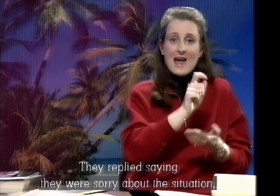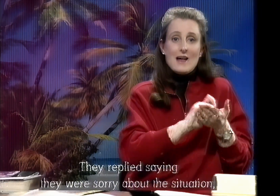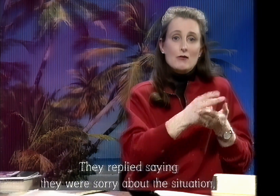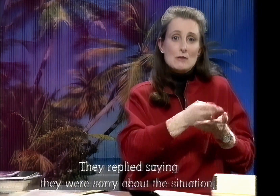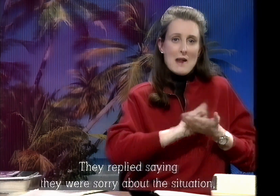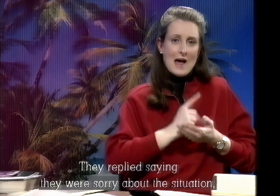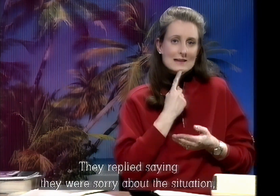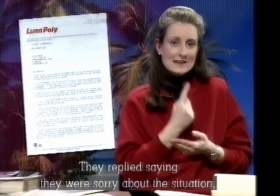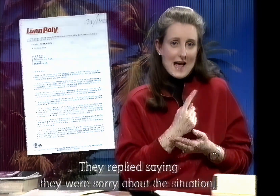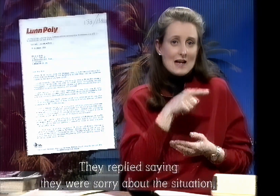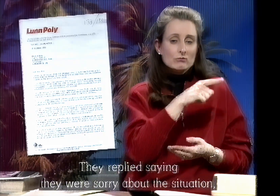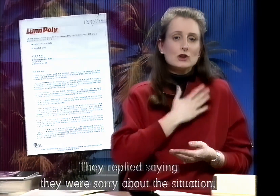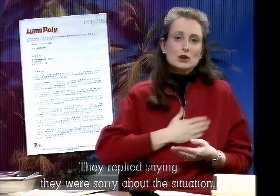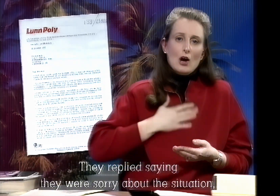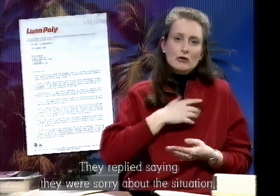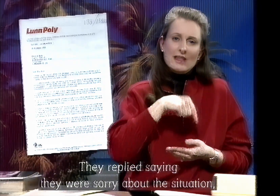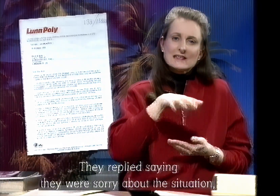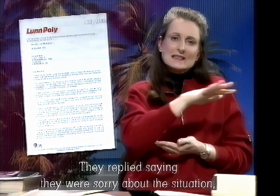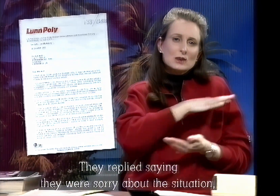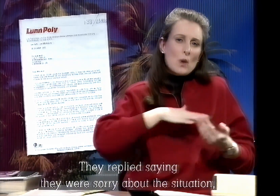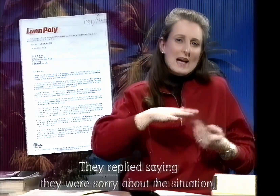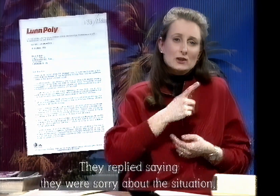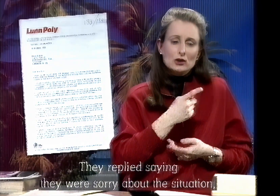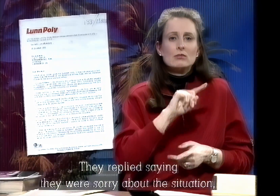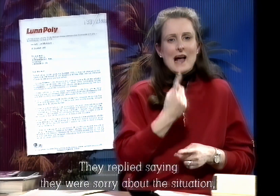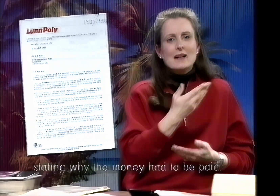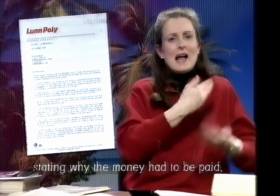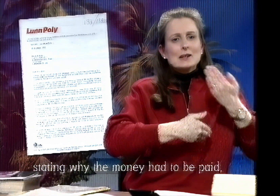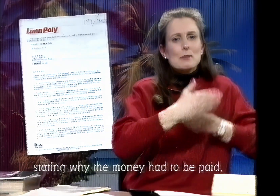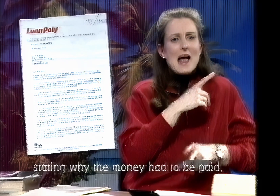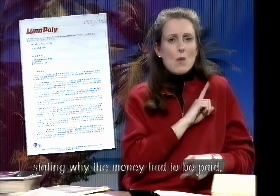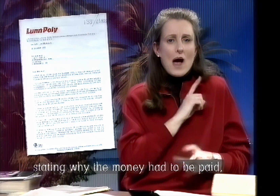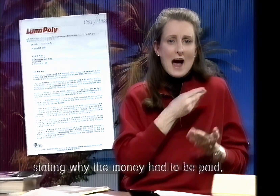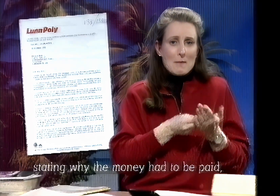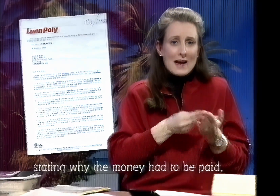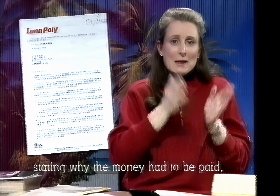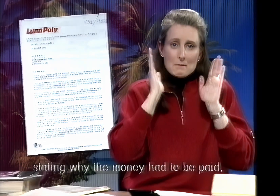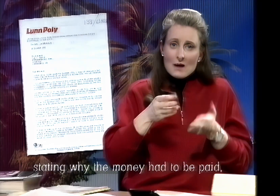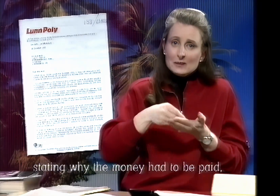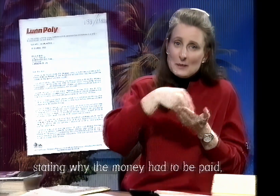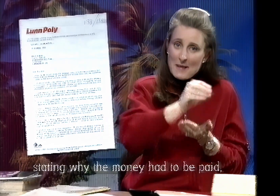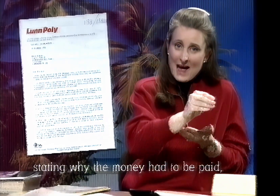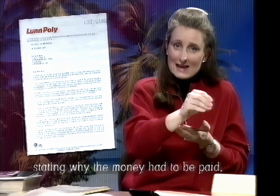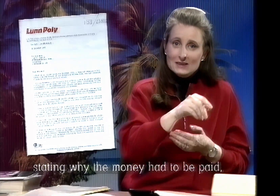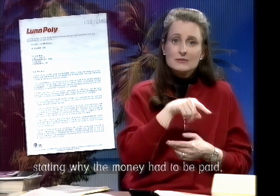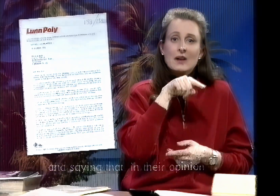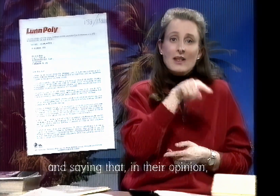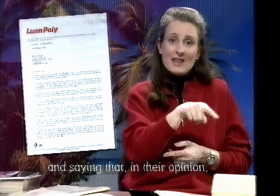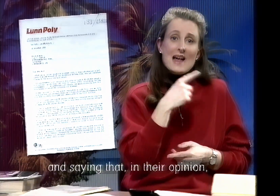They replied saying they were sorry about the situation, stating why the money had to be paid and